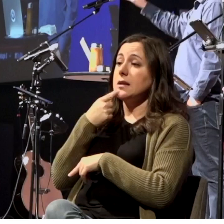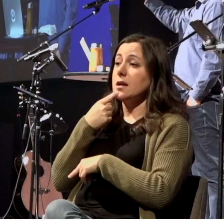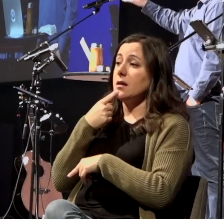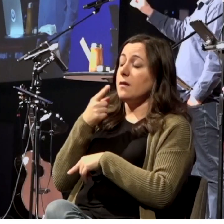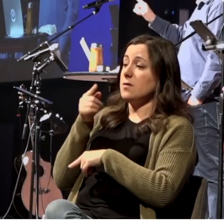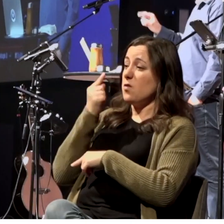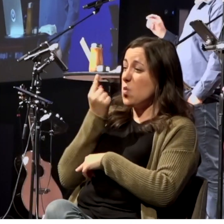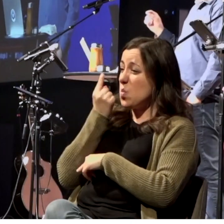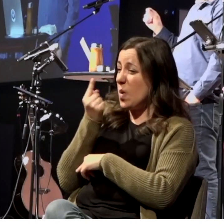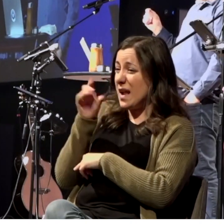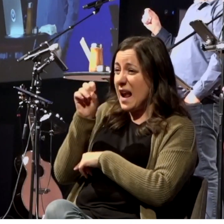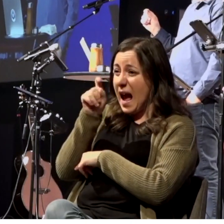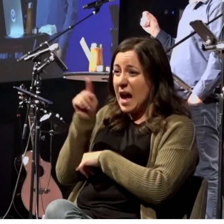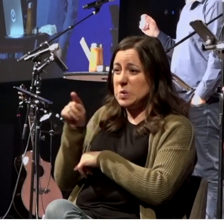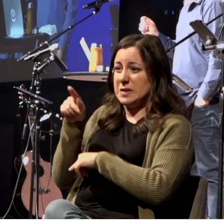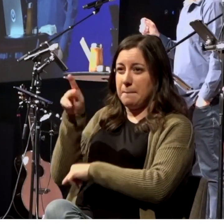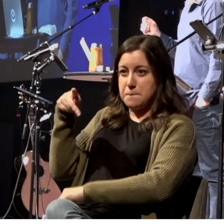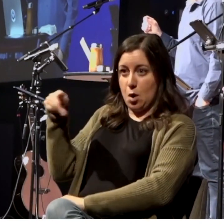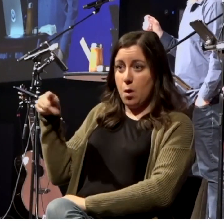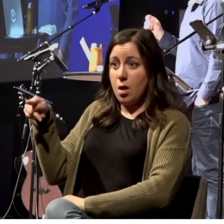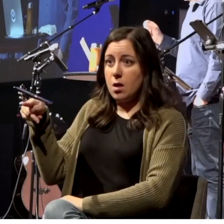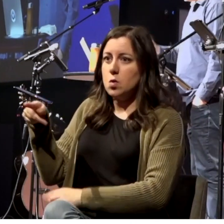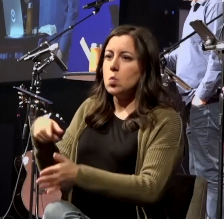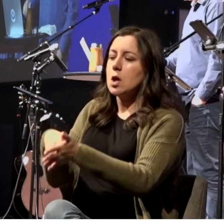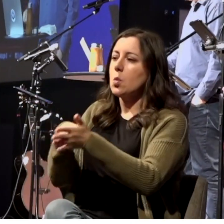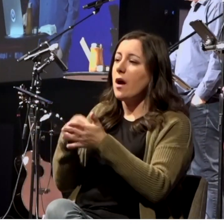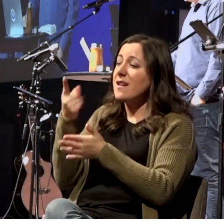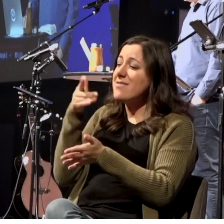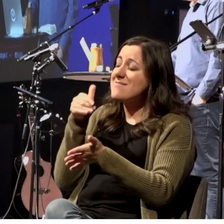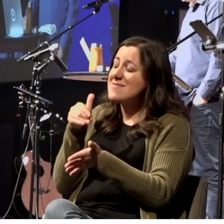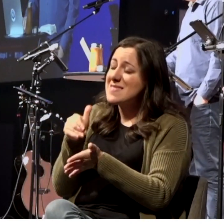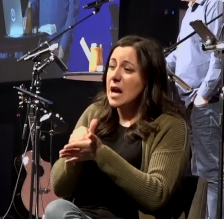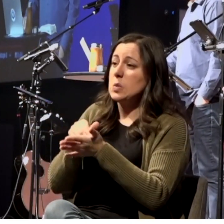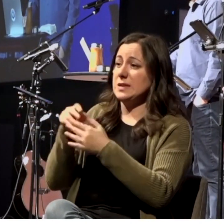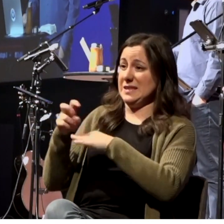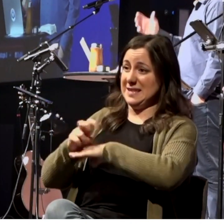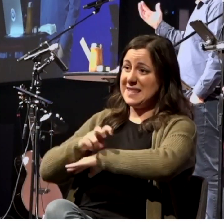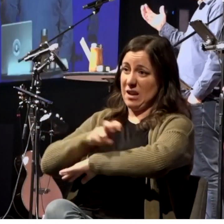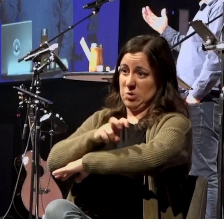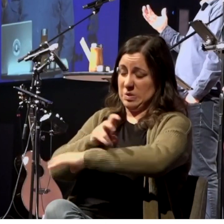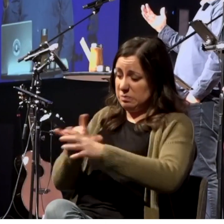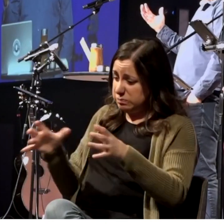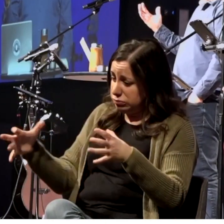just one ounce of dye. So it was in